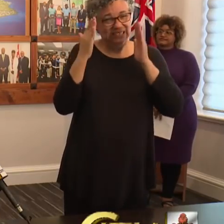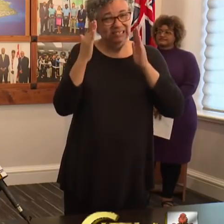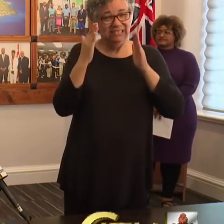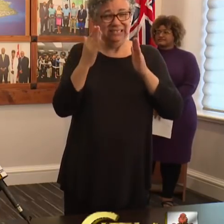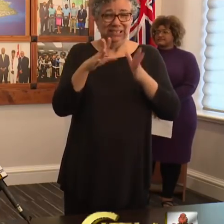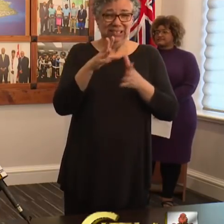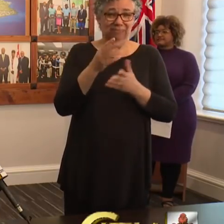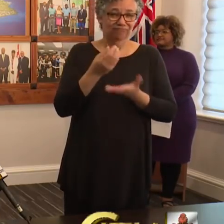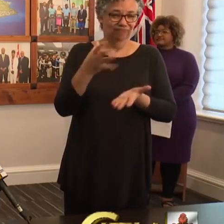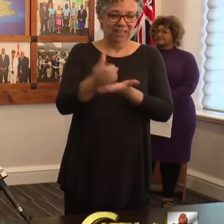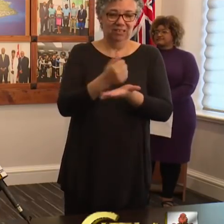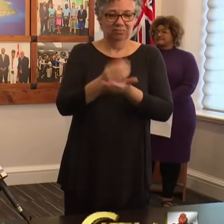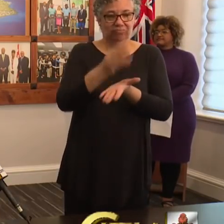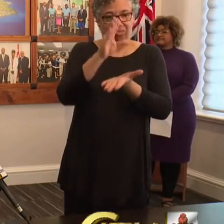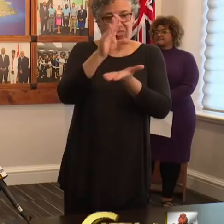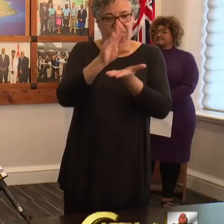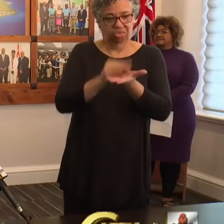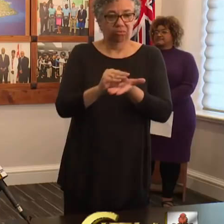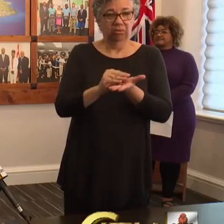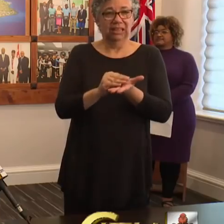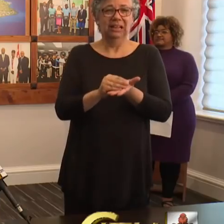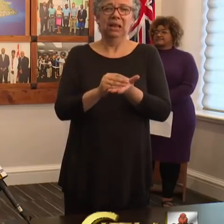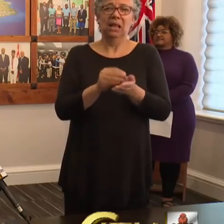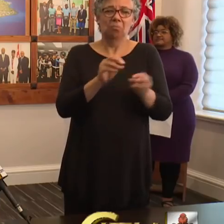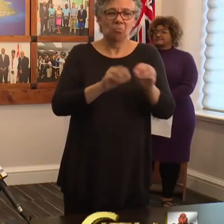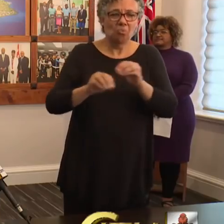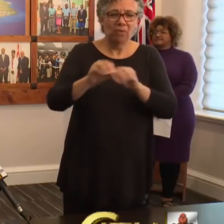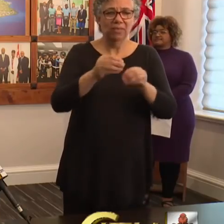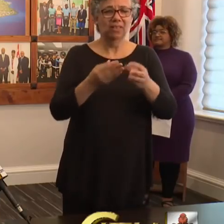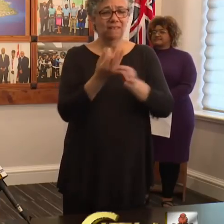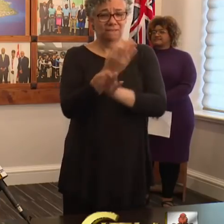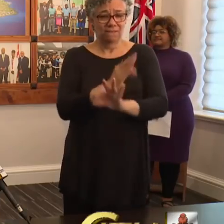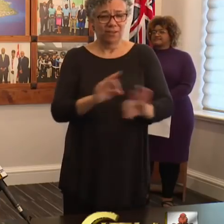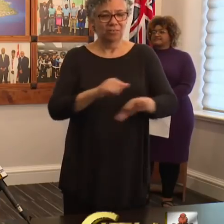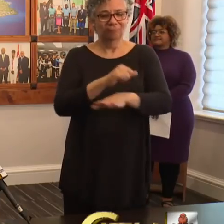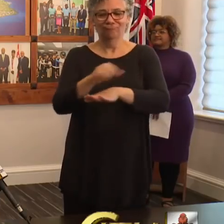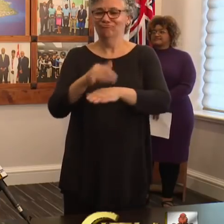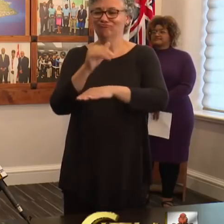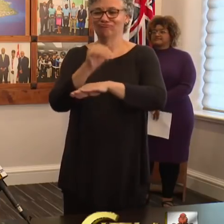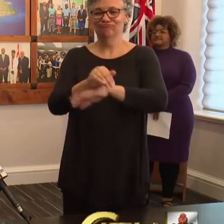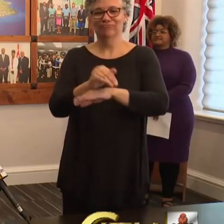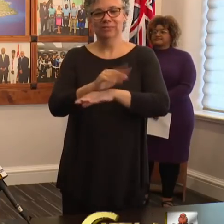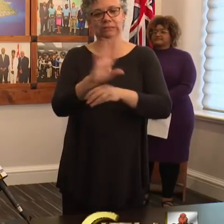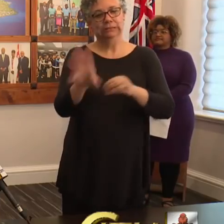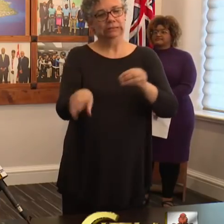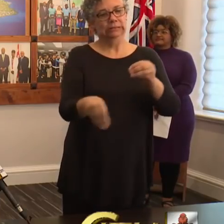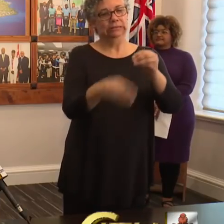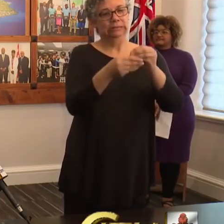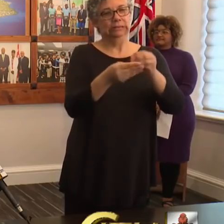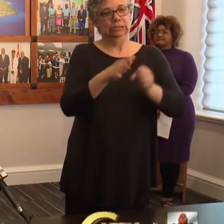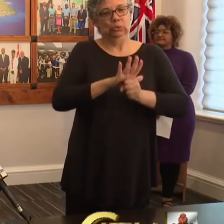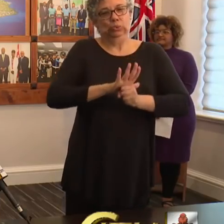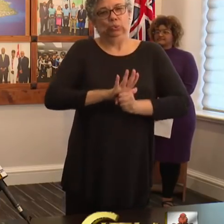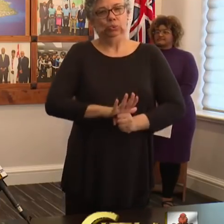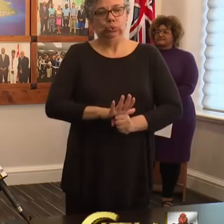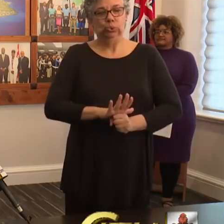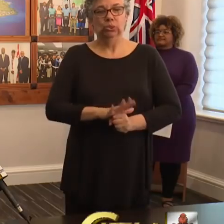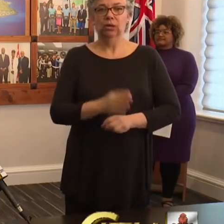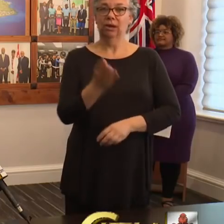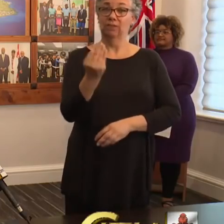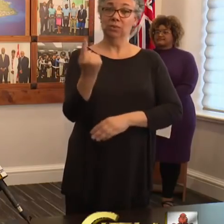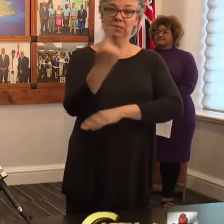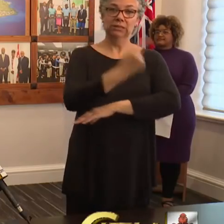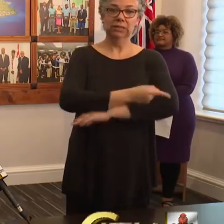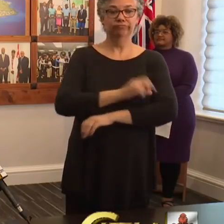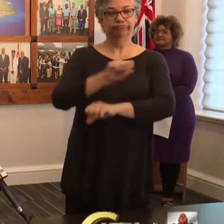incomes and the inability to move freely around our island during the evenings have added to that stress. The 14 days